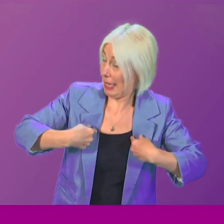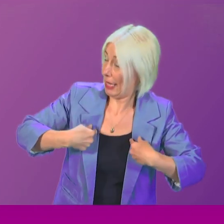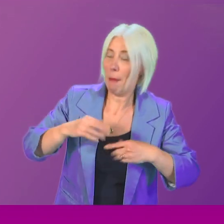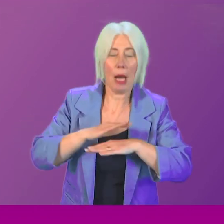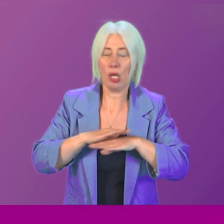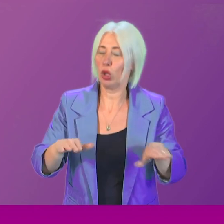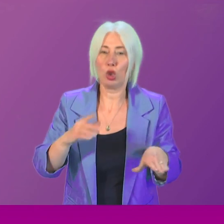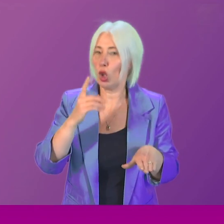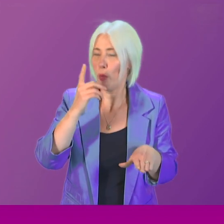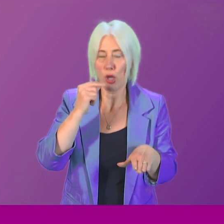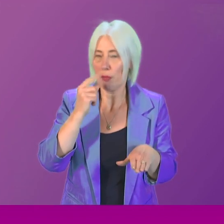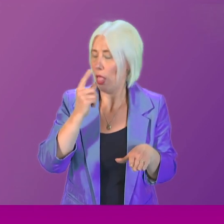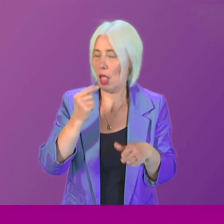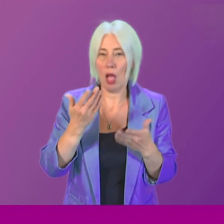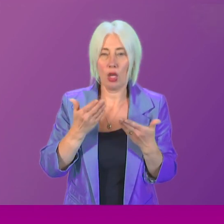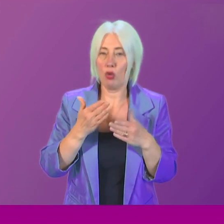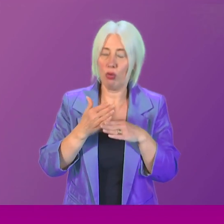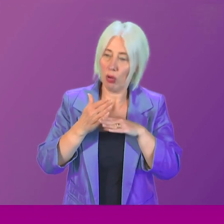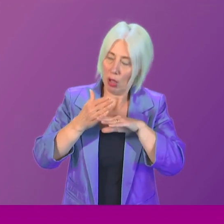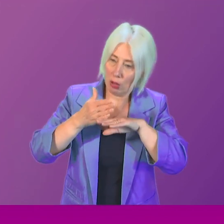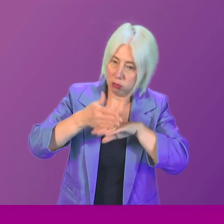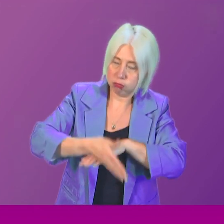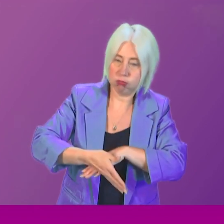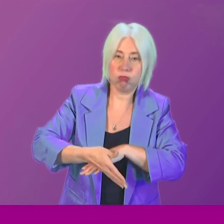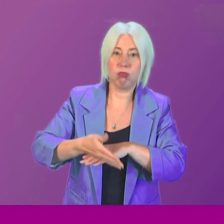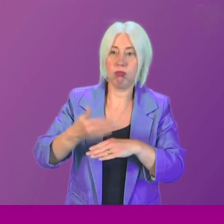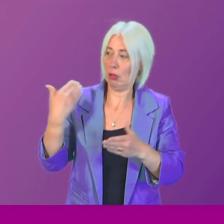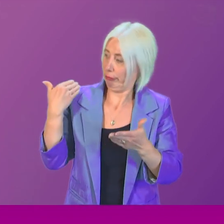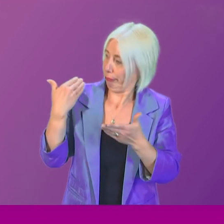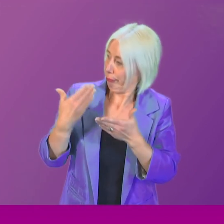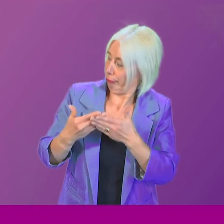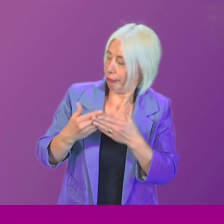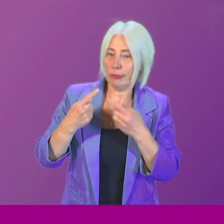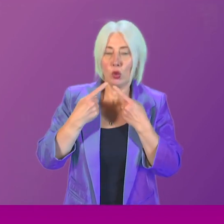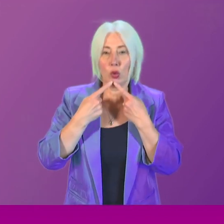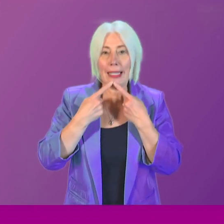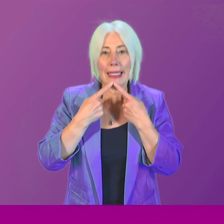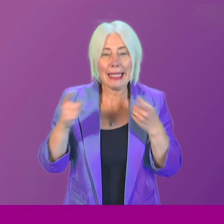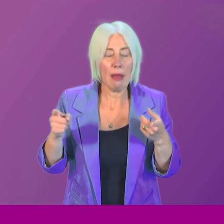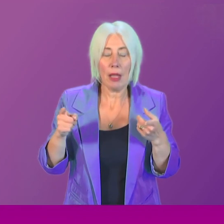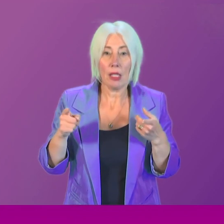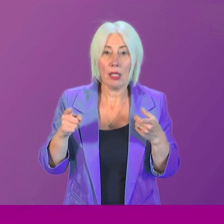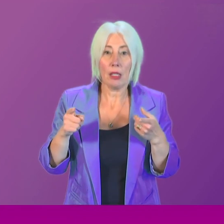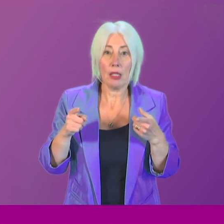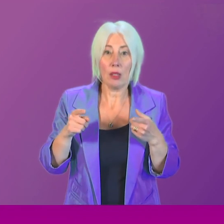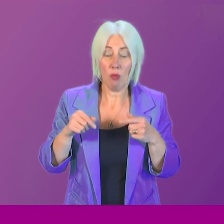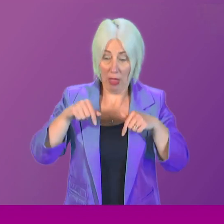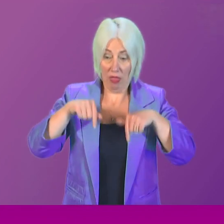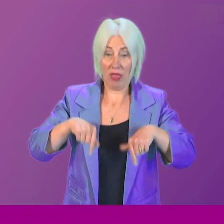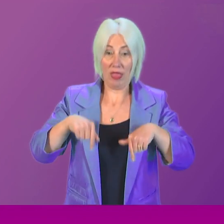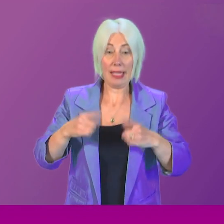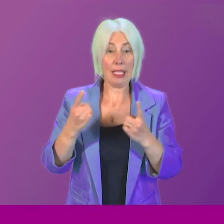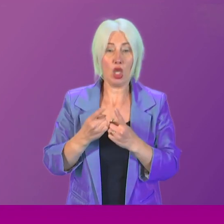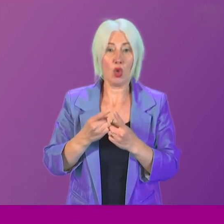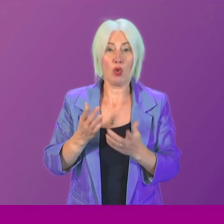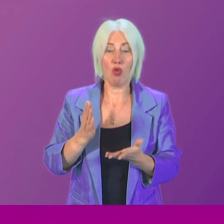to do the work required leading up to the statement today without this issue finding